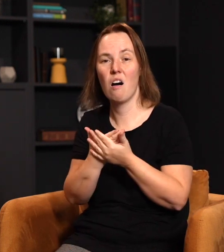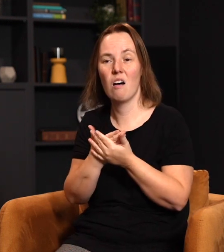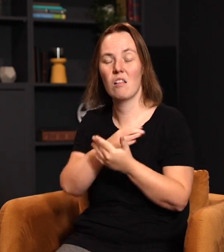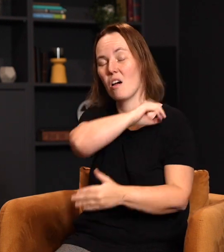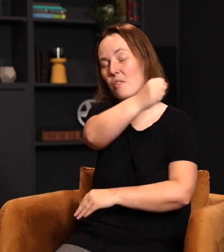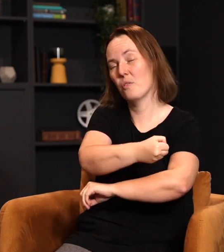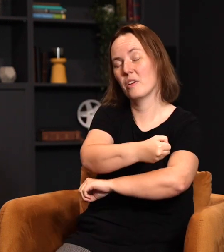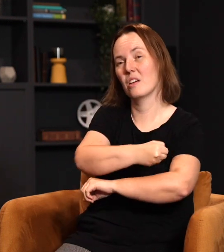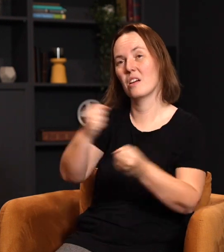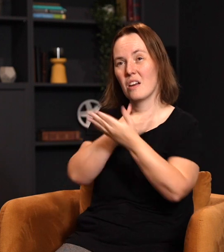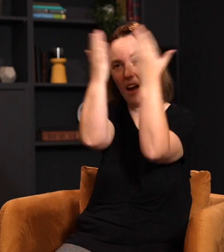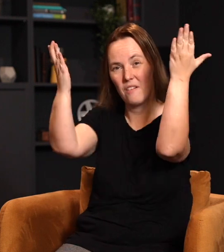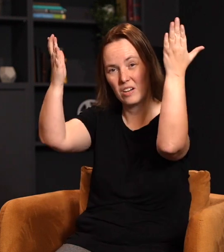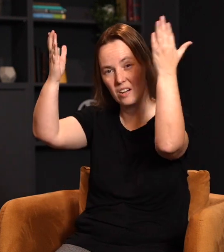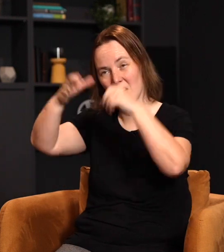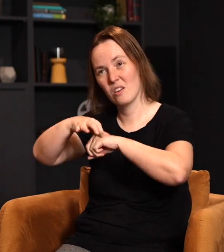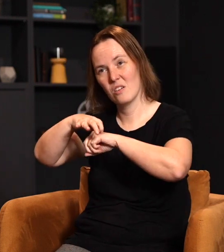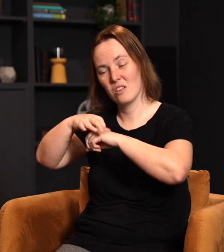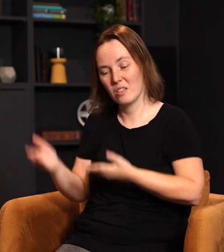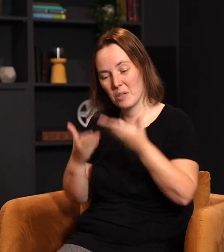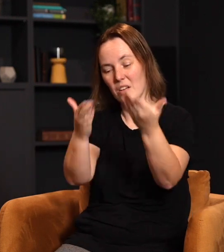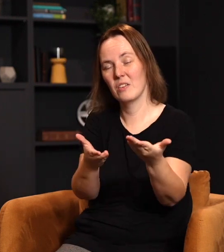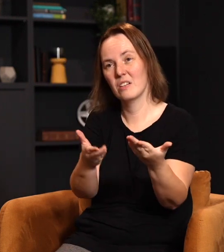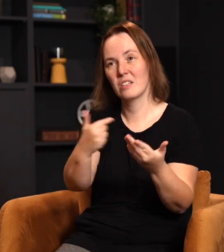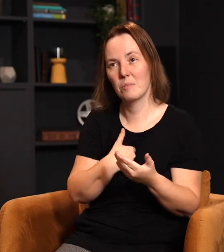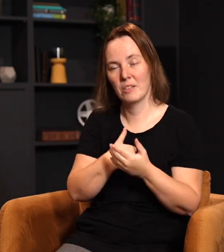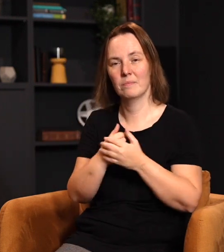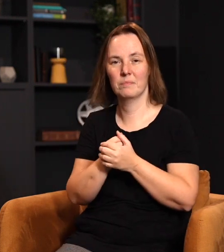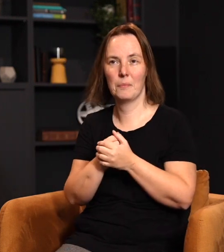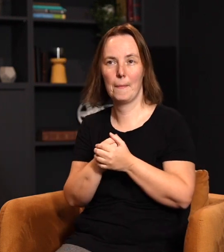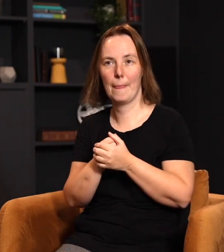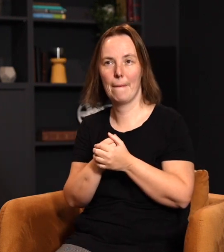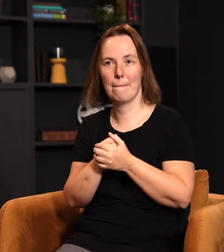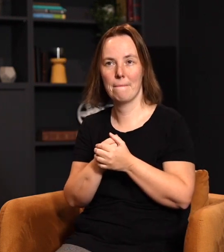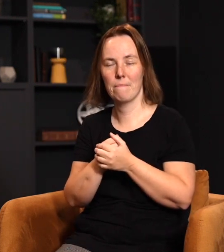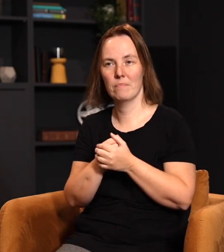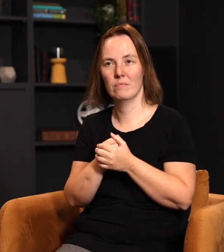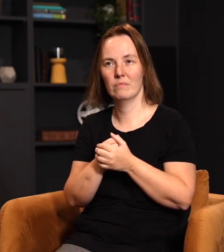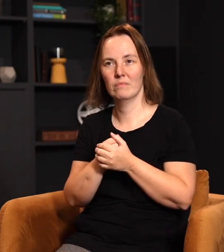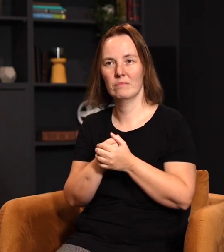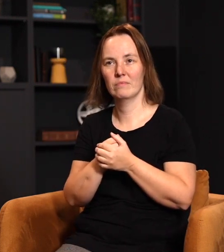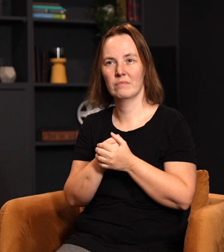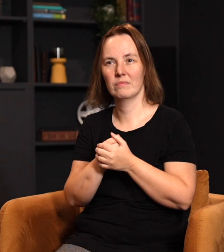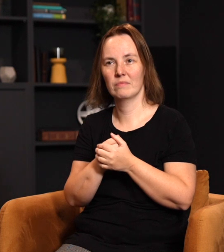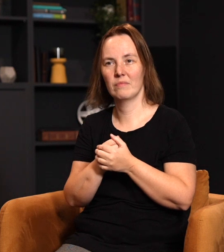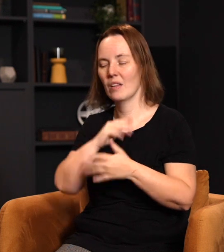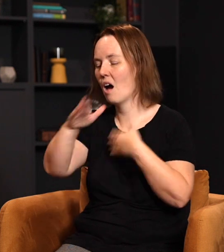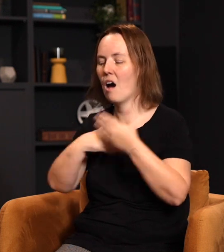All authority in heaven and on earth has been given to me. Okay, let's stop there for a second. All